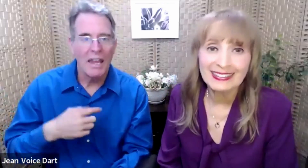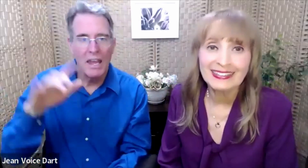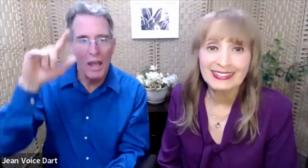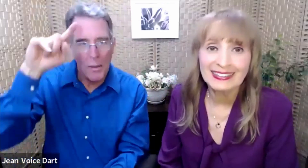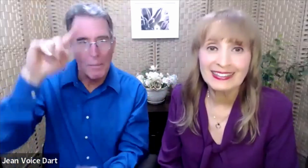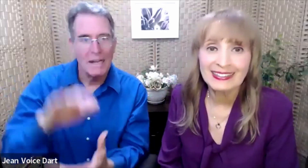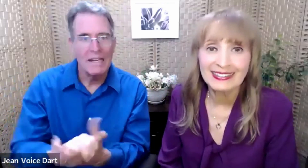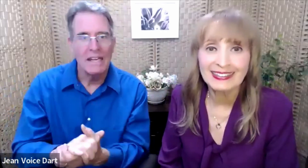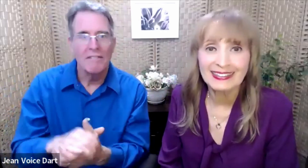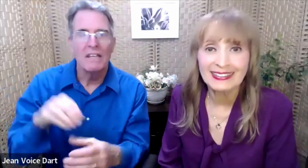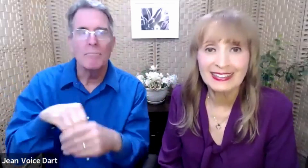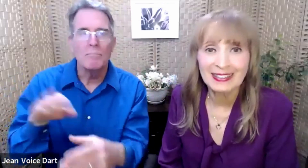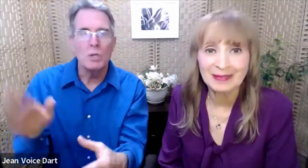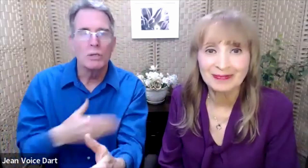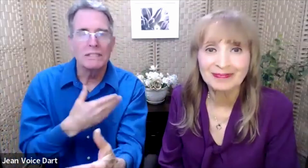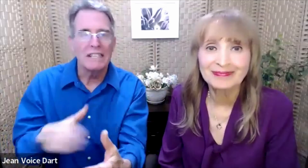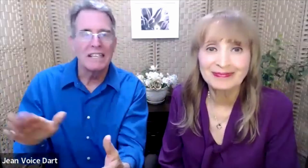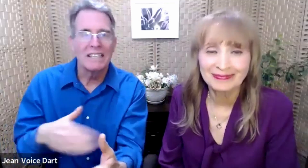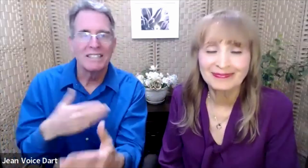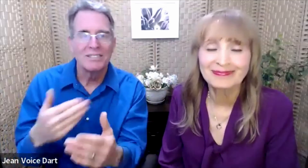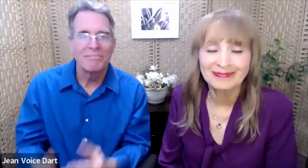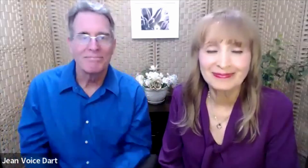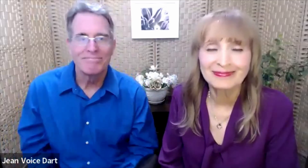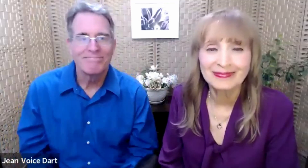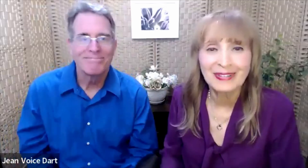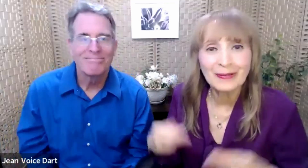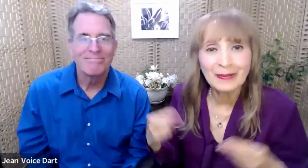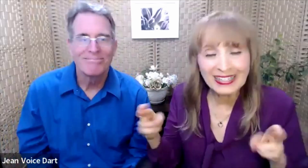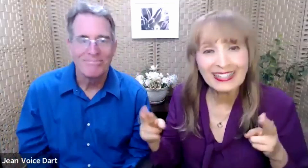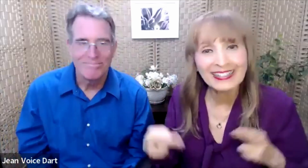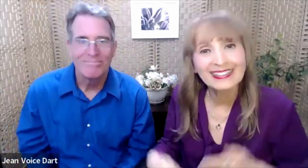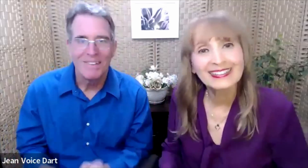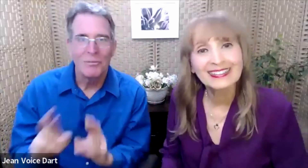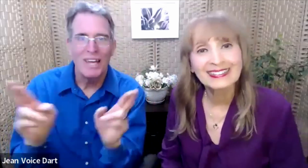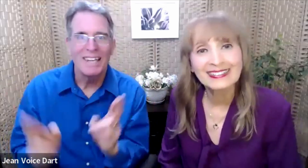Believe in Music. Ready? I'm ready.